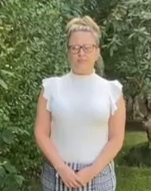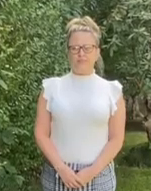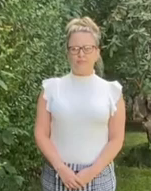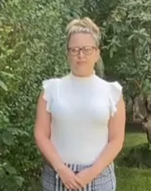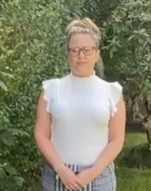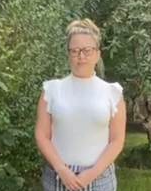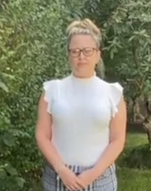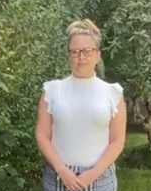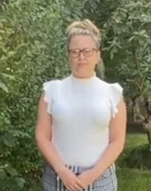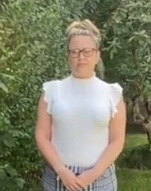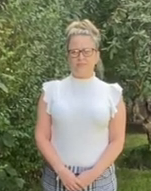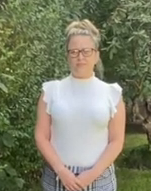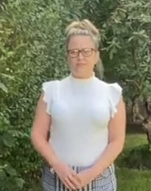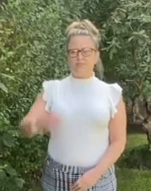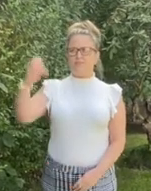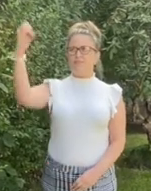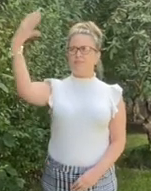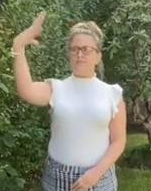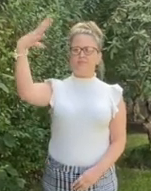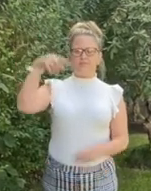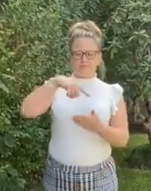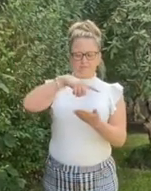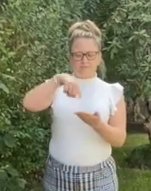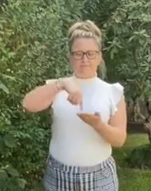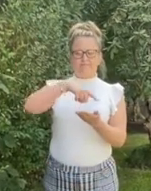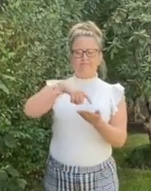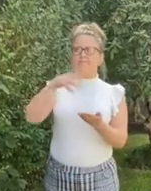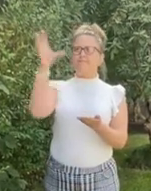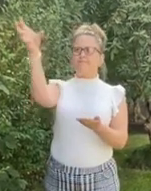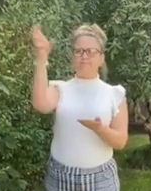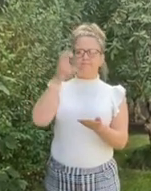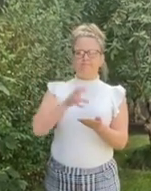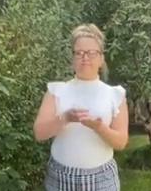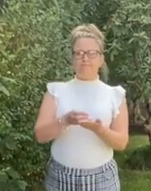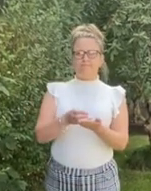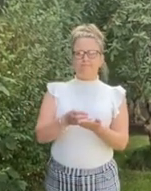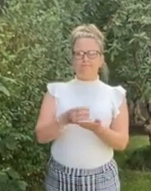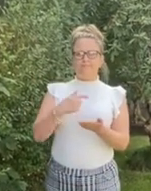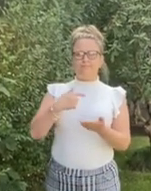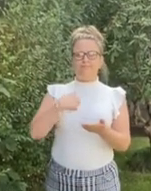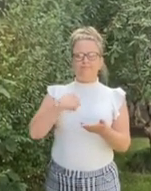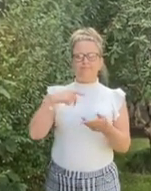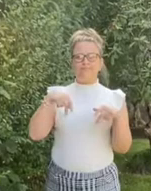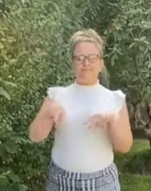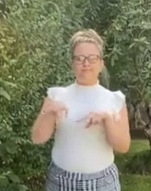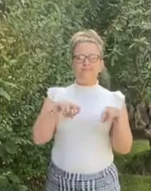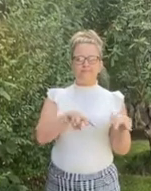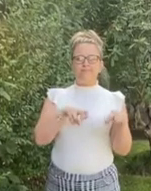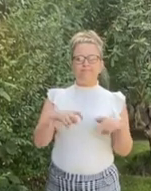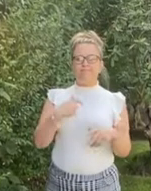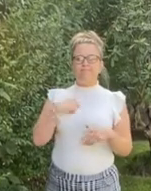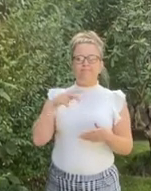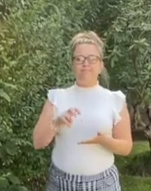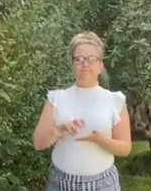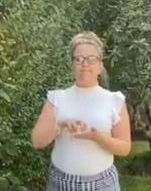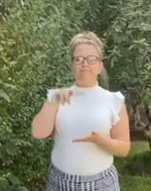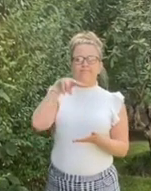A Circle of Sun I'm dancing, I'm leaping, I'm skipping